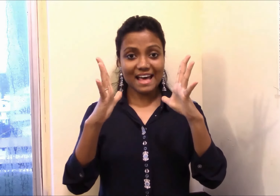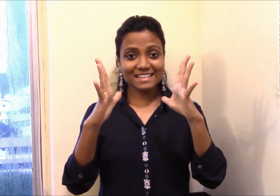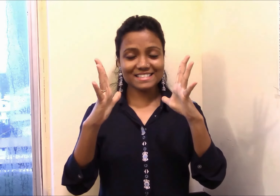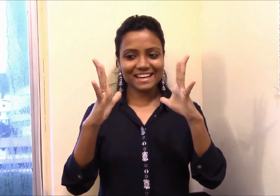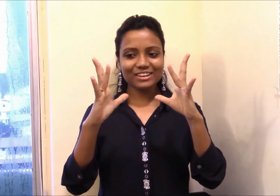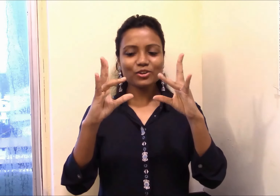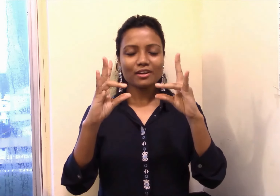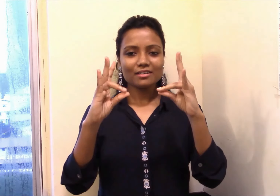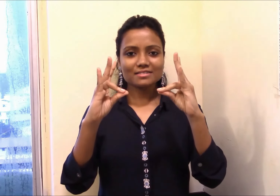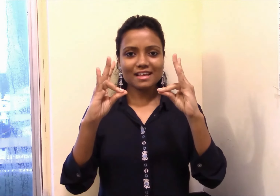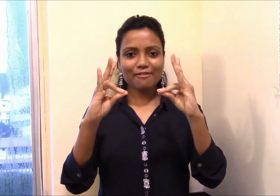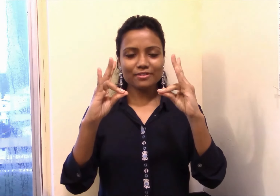extend. Seven,